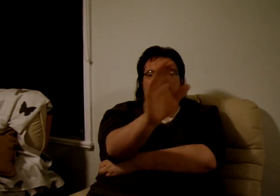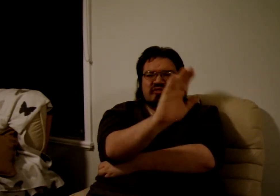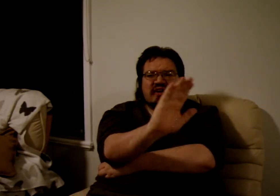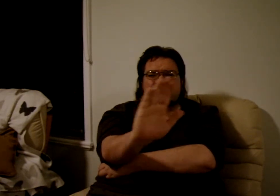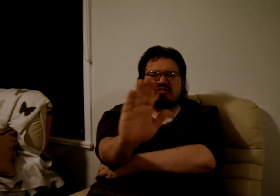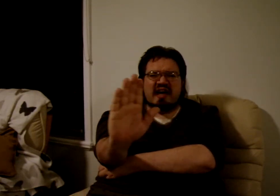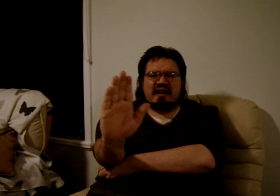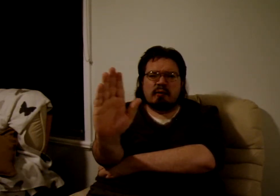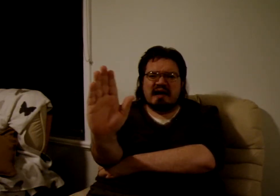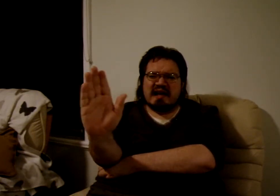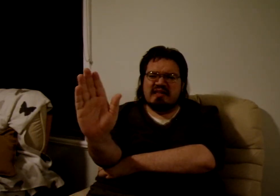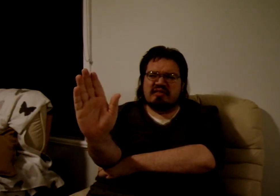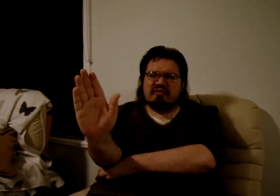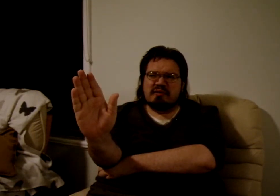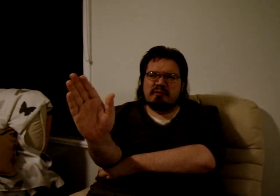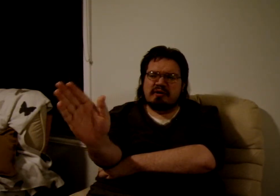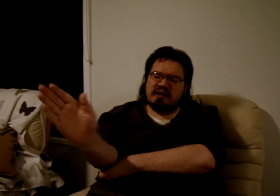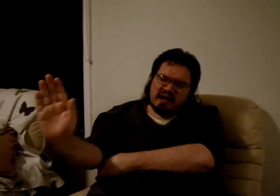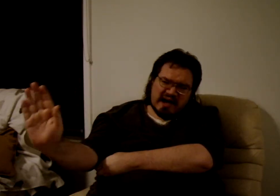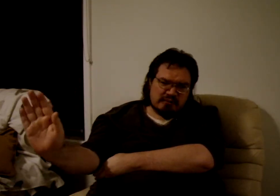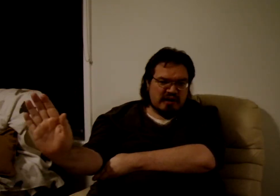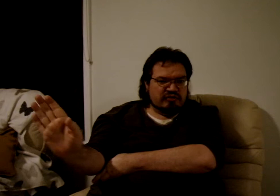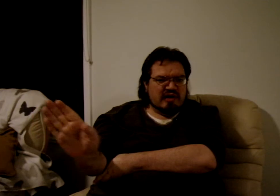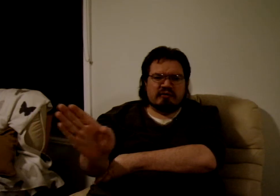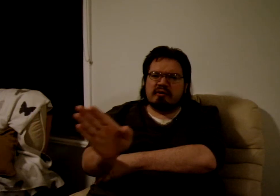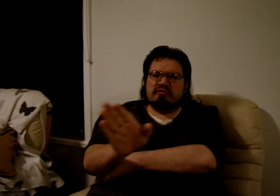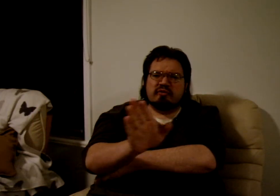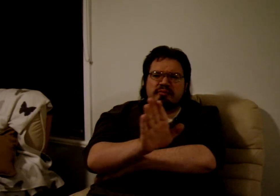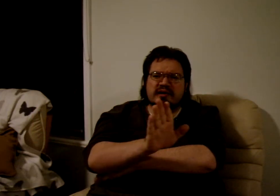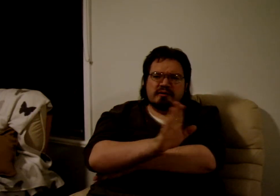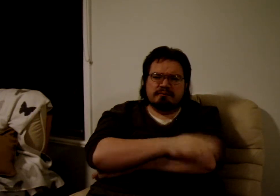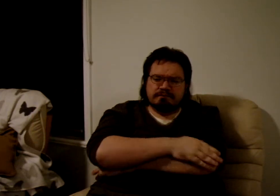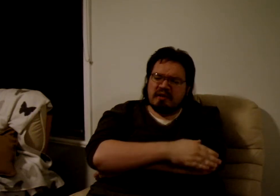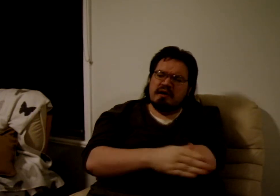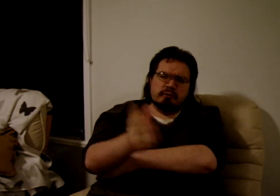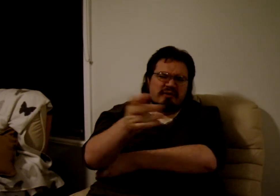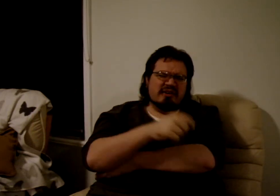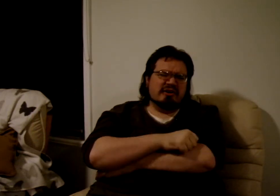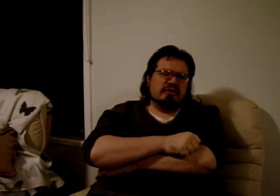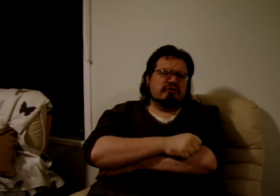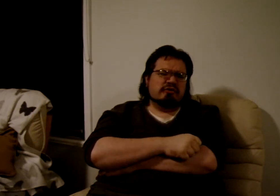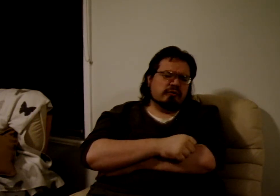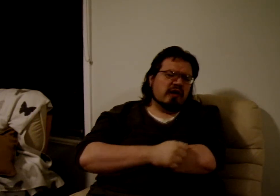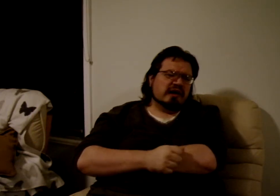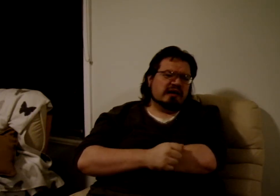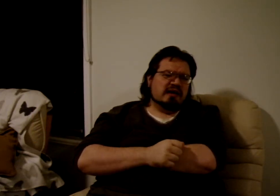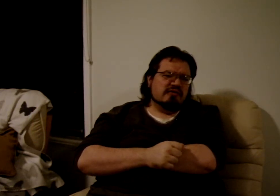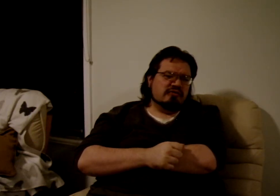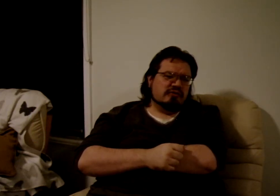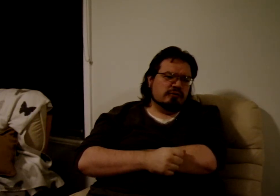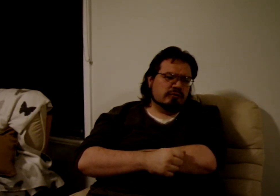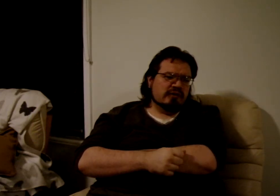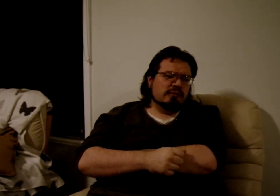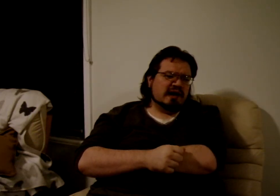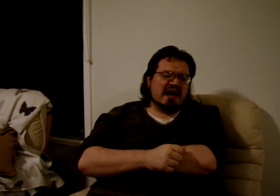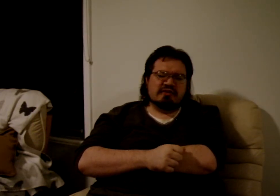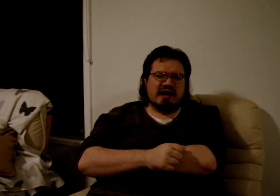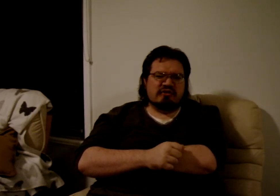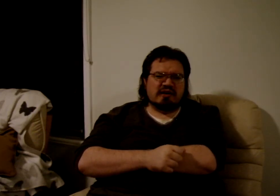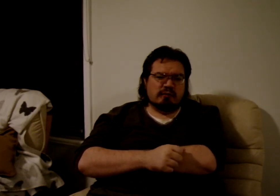doesn't take away anything from anyone, and it makes everyone feel better. One thing I noticed in your writing, if you really want to advocate taking away